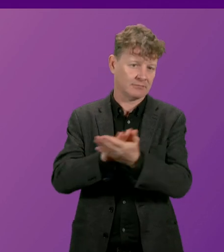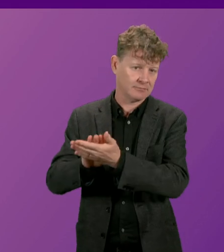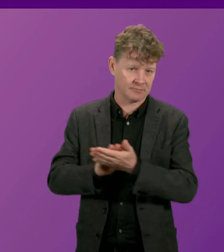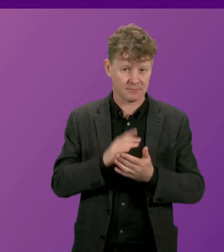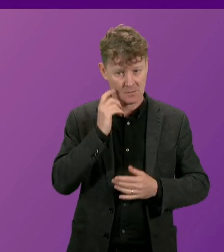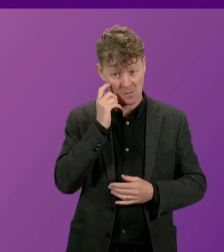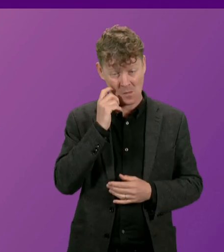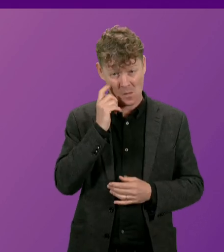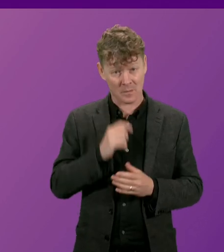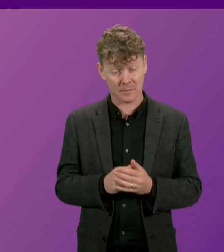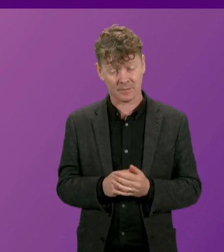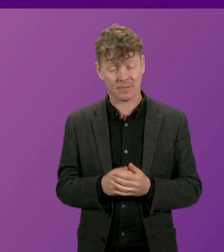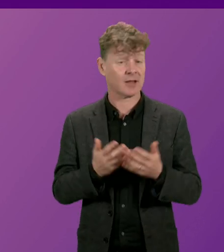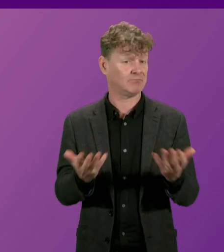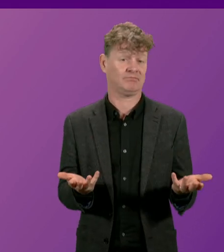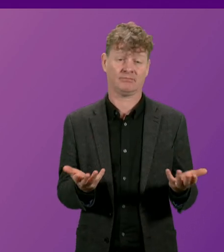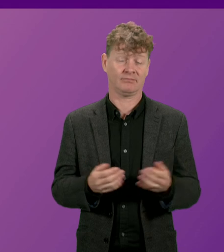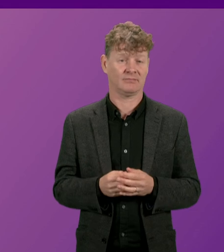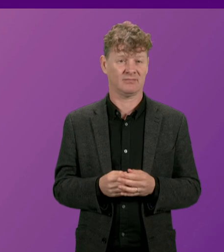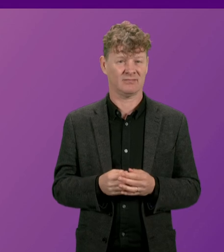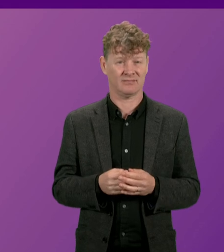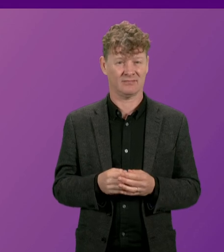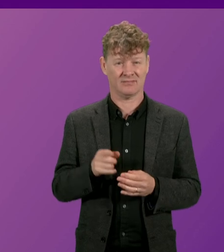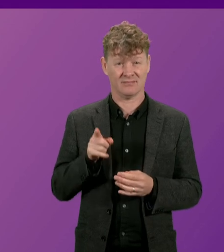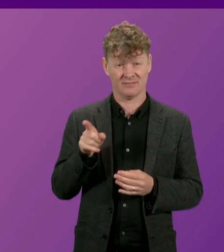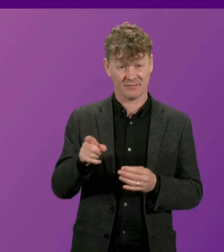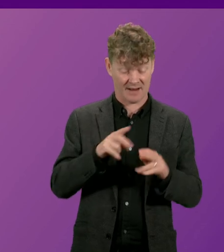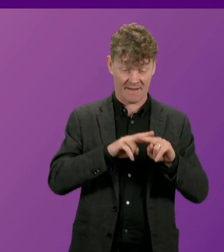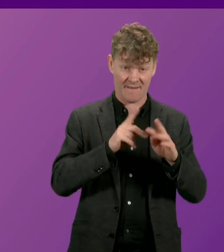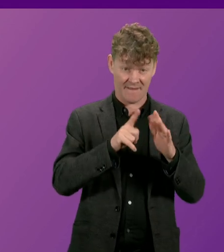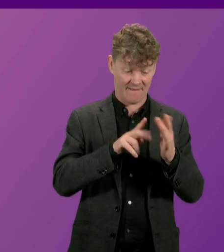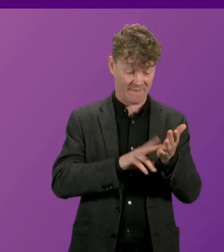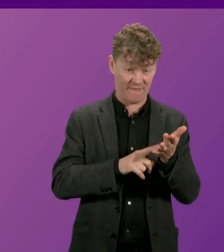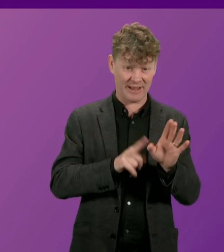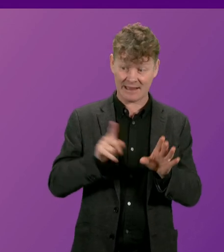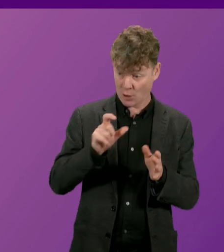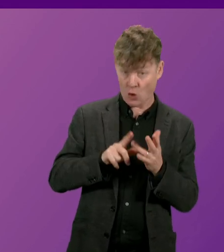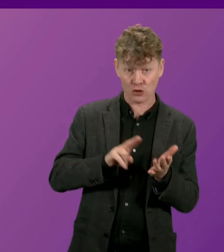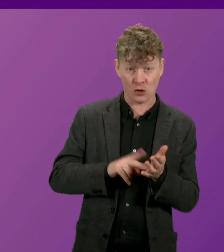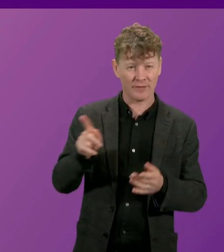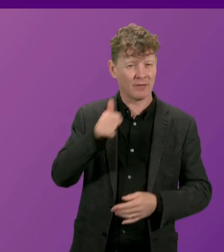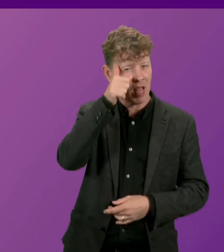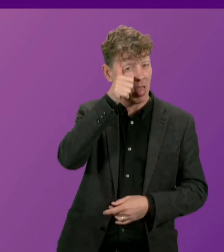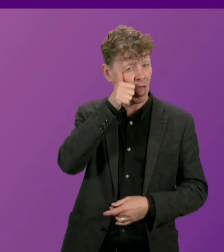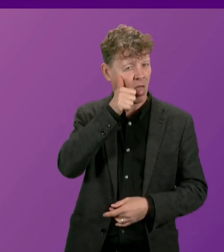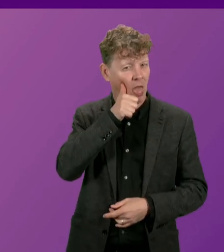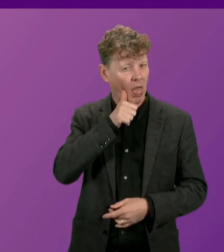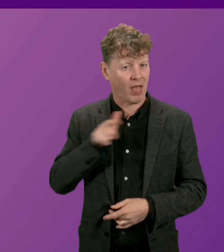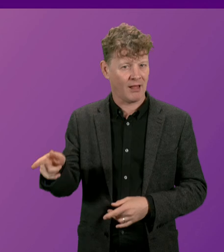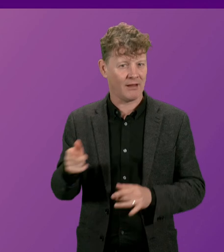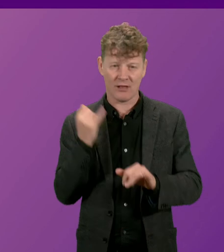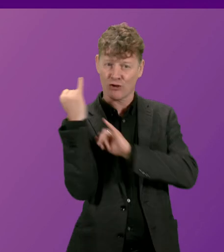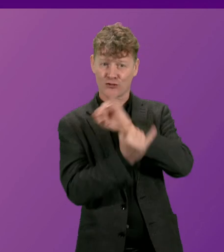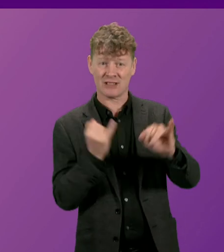And it is the ultimate deceit for Mr Finlay and the Conservatives to criticise